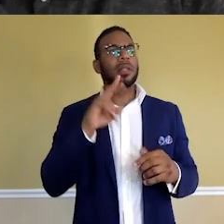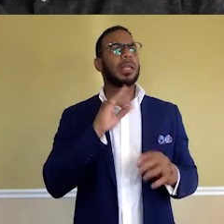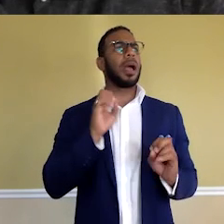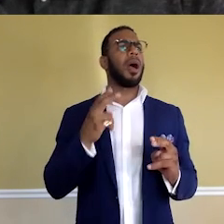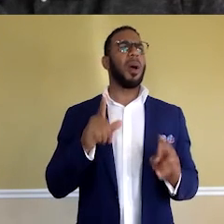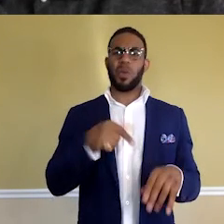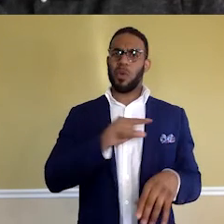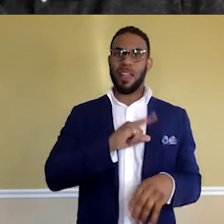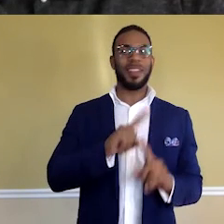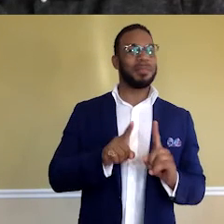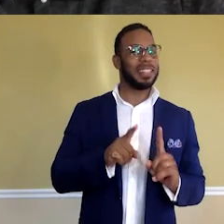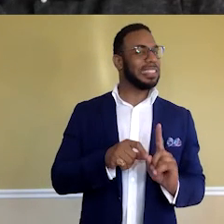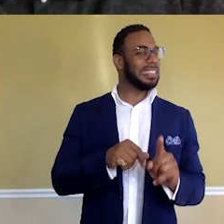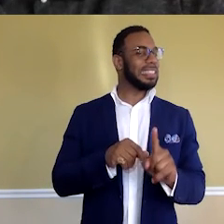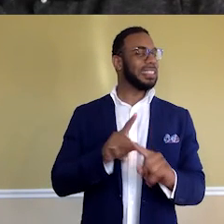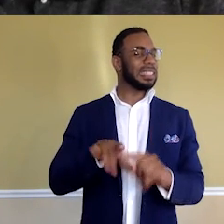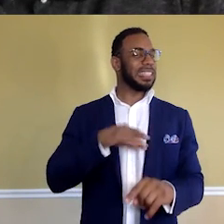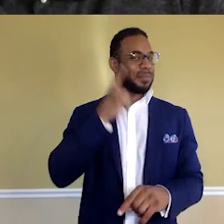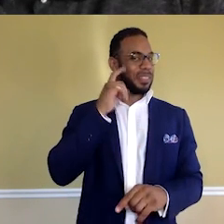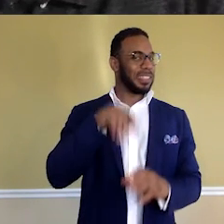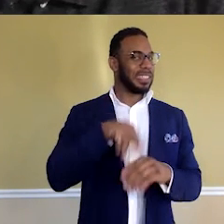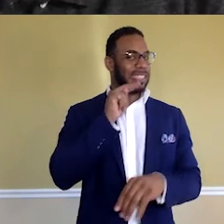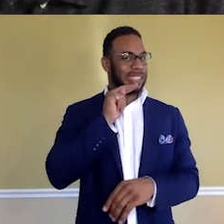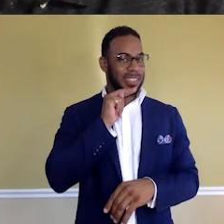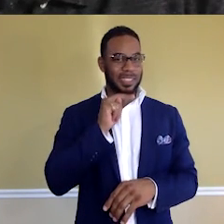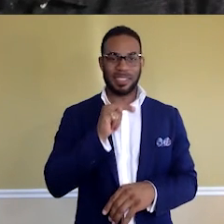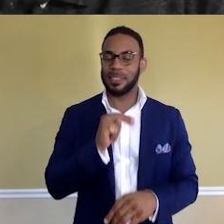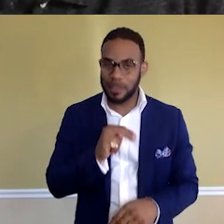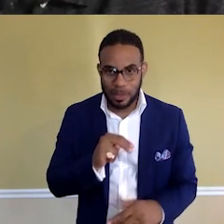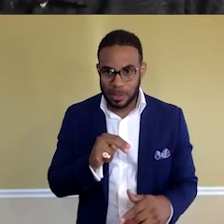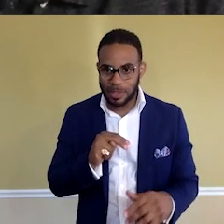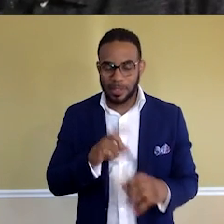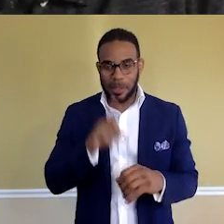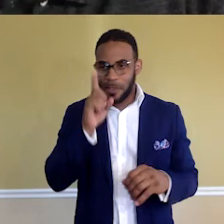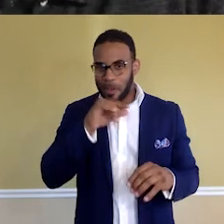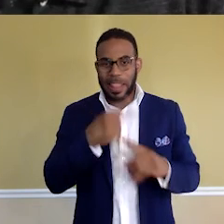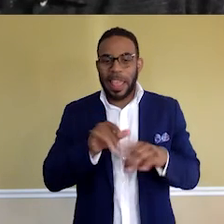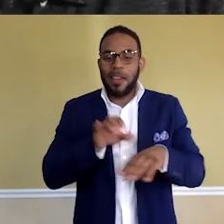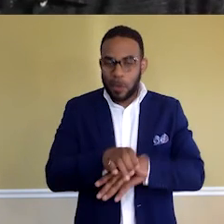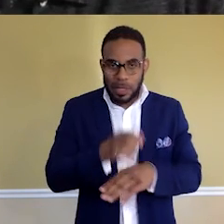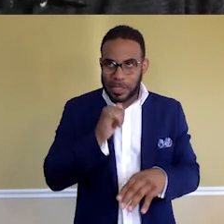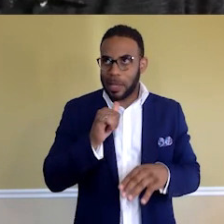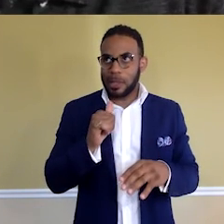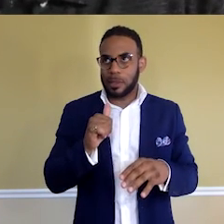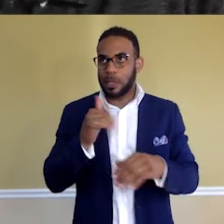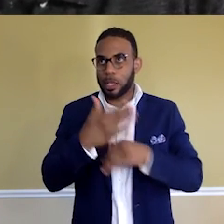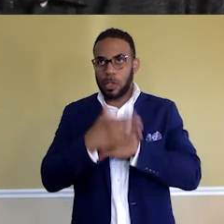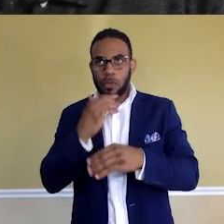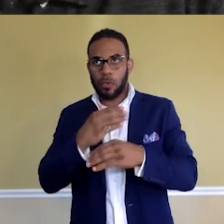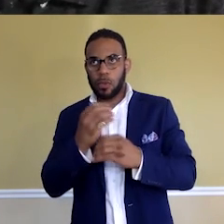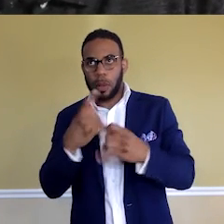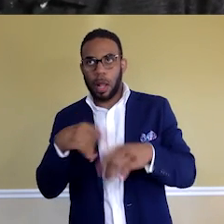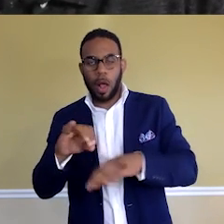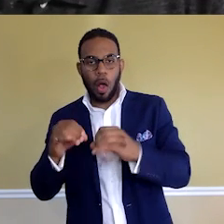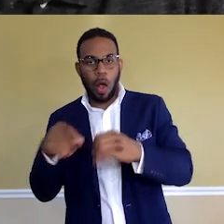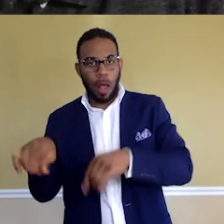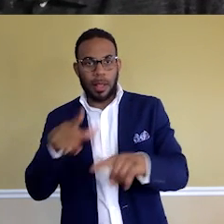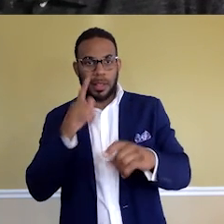qualified, but we can't accept you because you're in Nigeria. Okay, we're not going to force you. It's not a must. You come to your office also, but just don't let people go through that